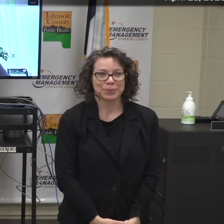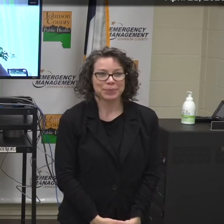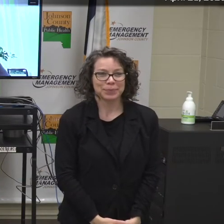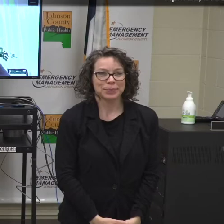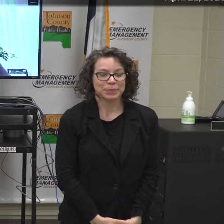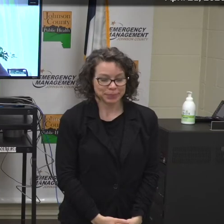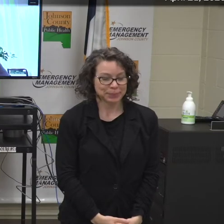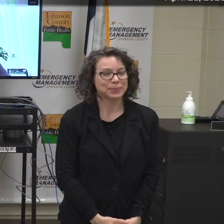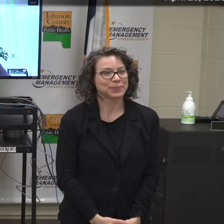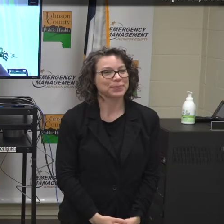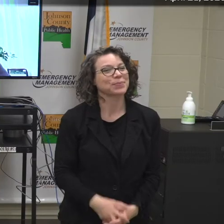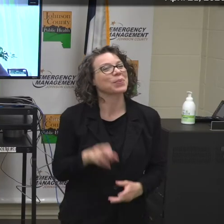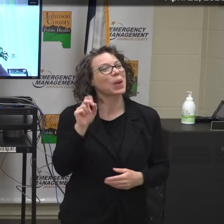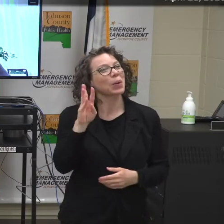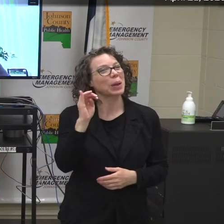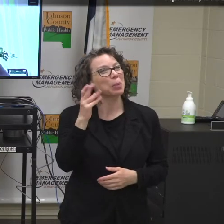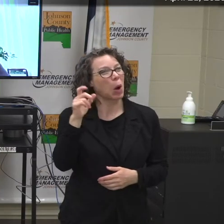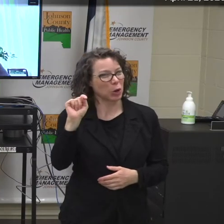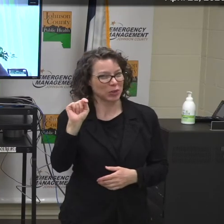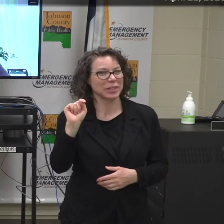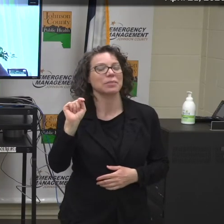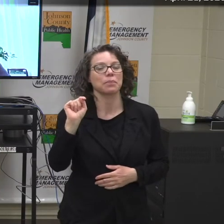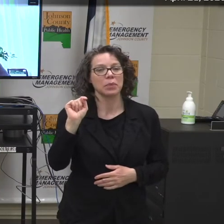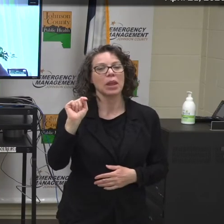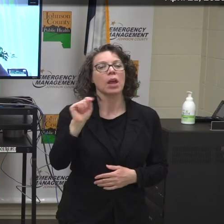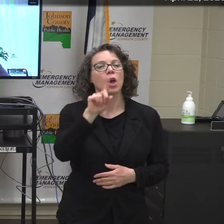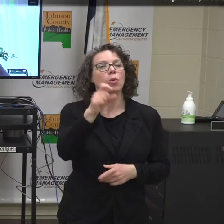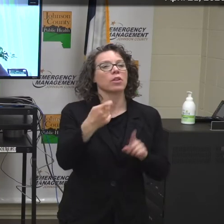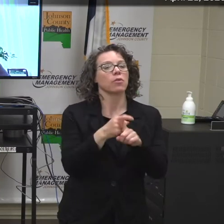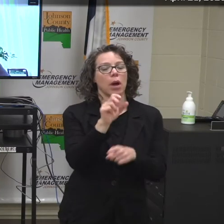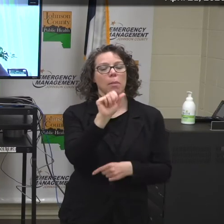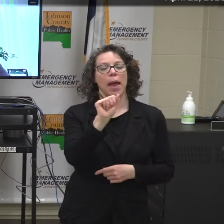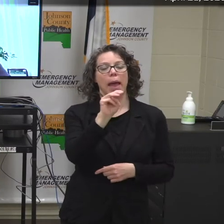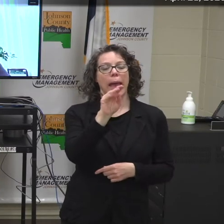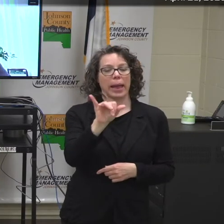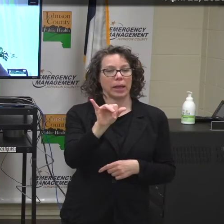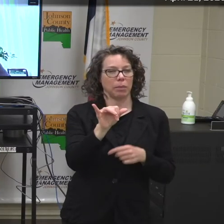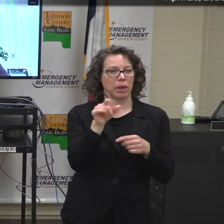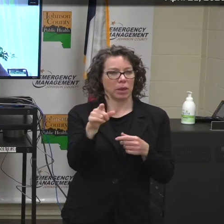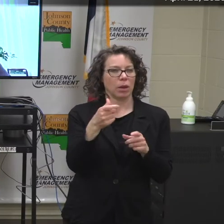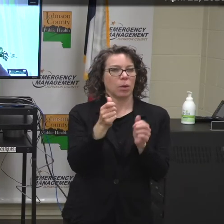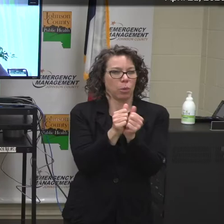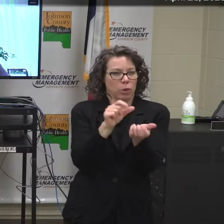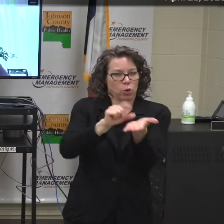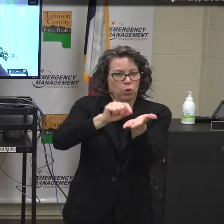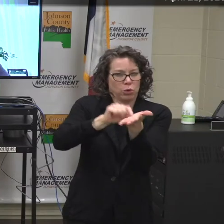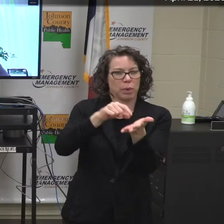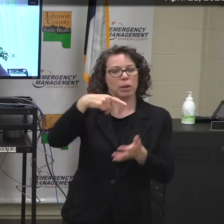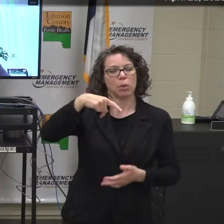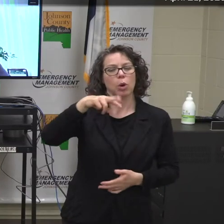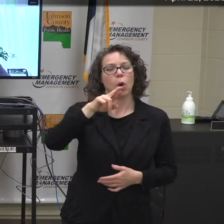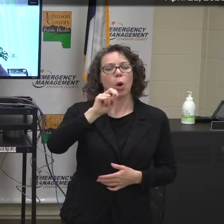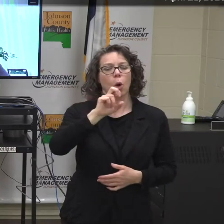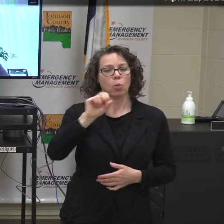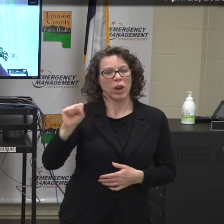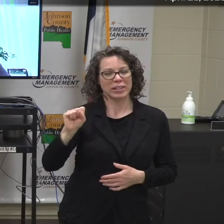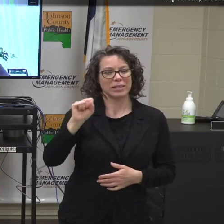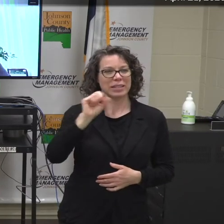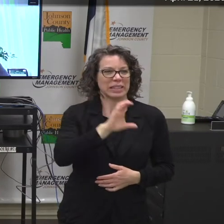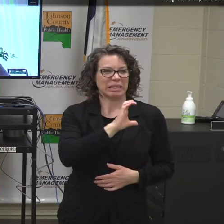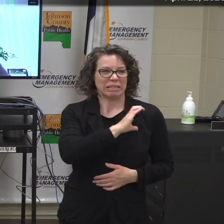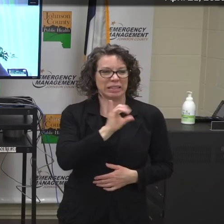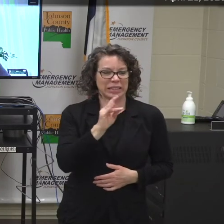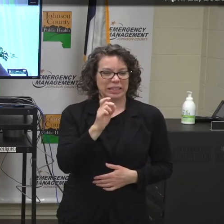All right, Margaret. We have a question from Amy Brough with the Press Citizen. Have staff at Mercy expressed